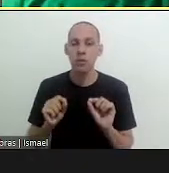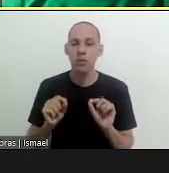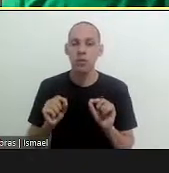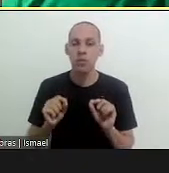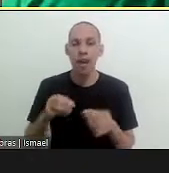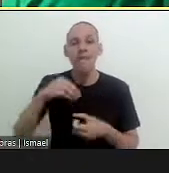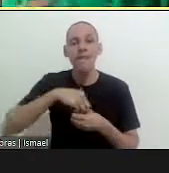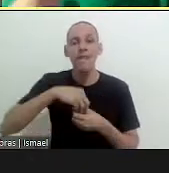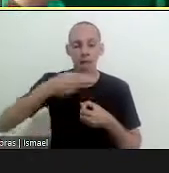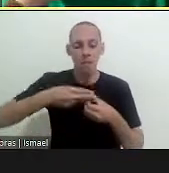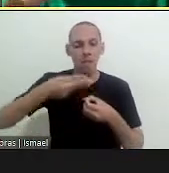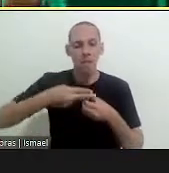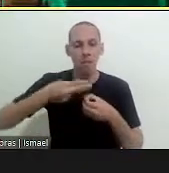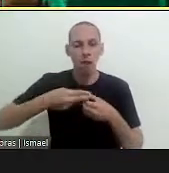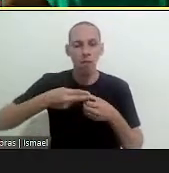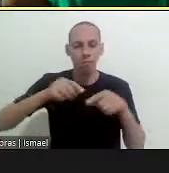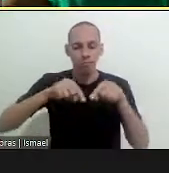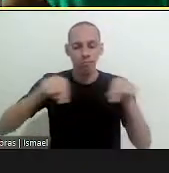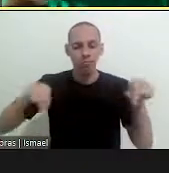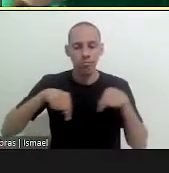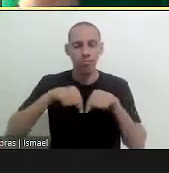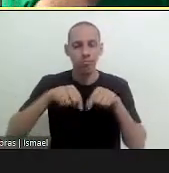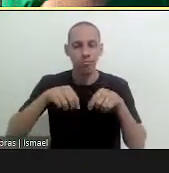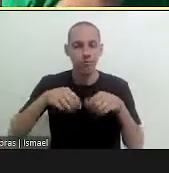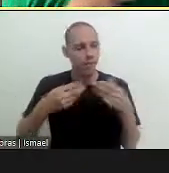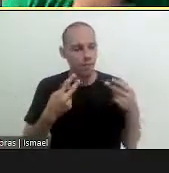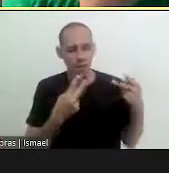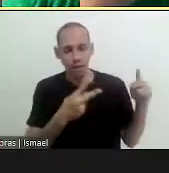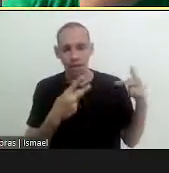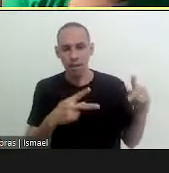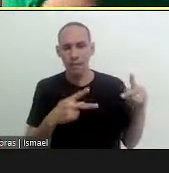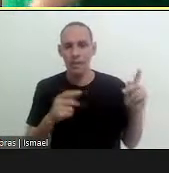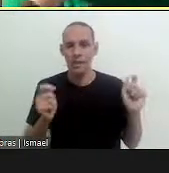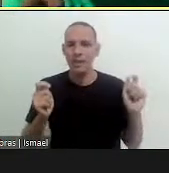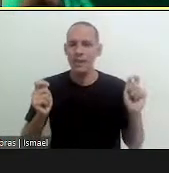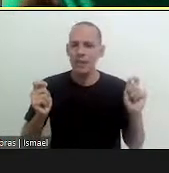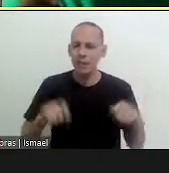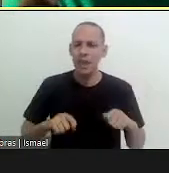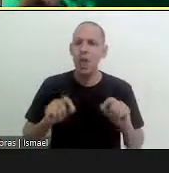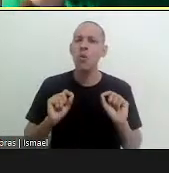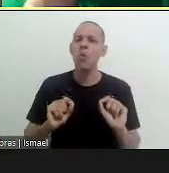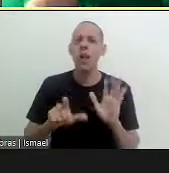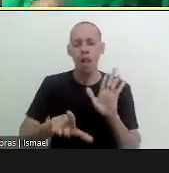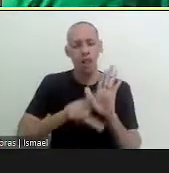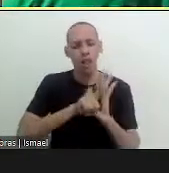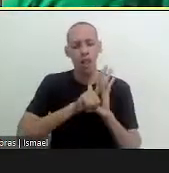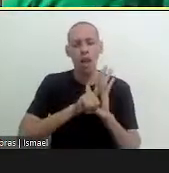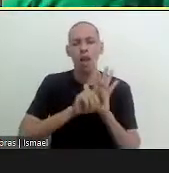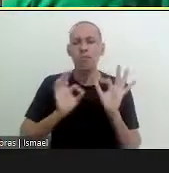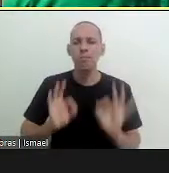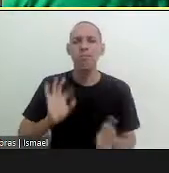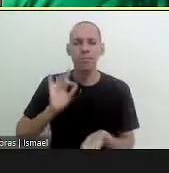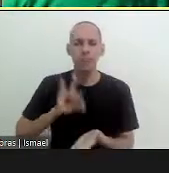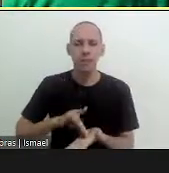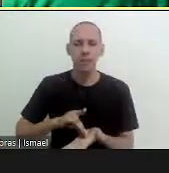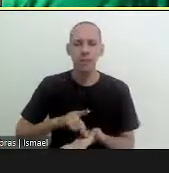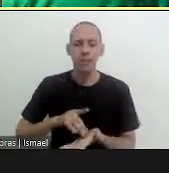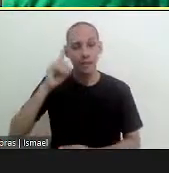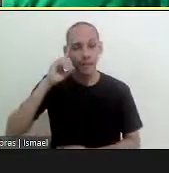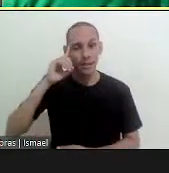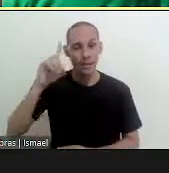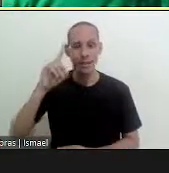in their municipalities in in their territories to bring legitimacy to this legislation